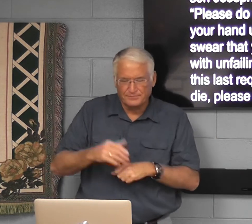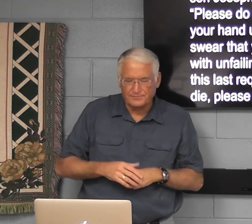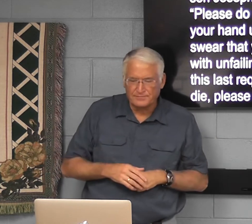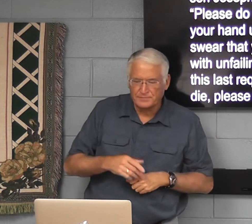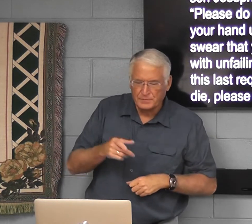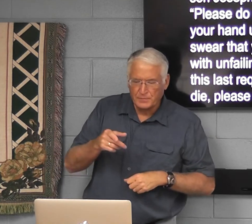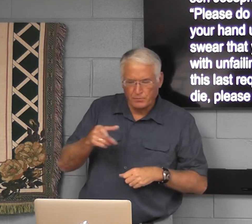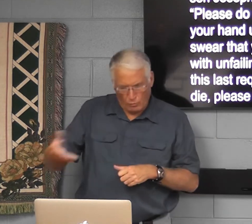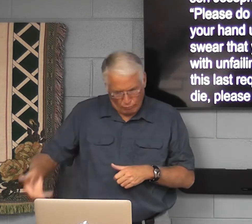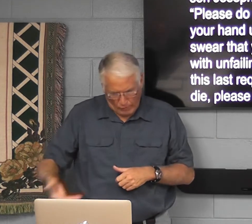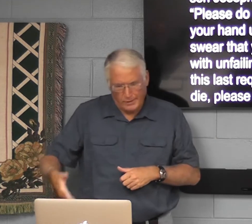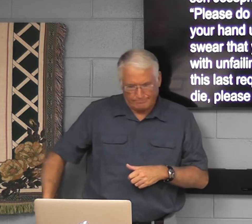Promise.